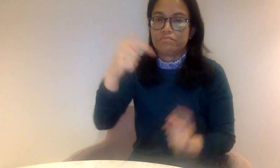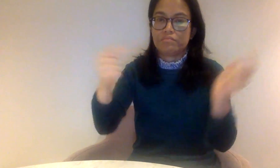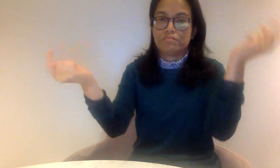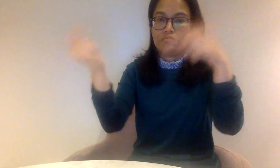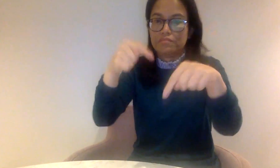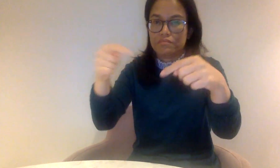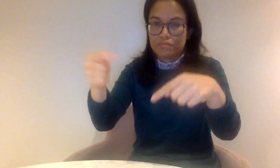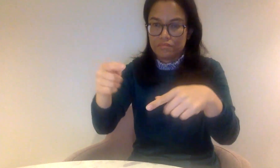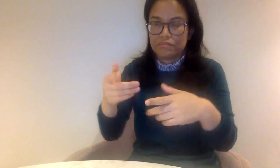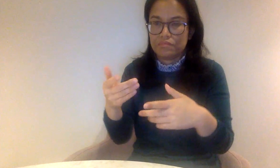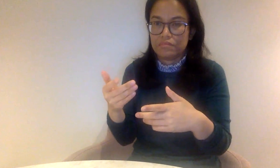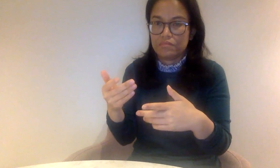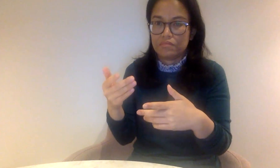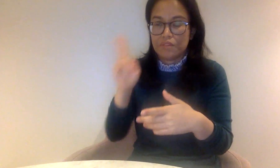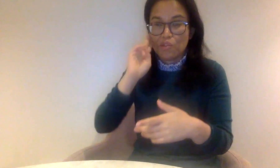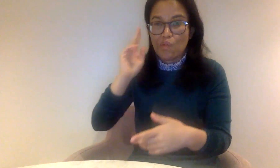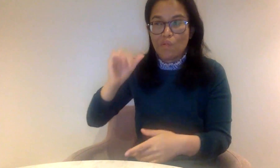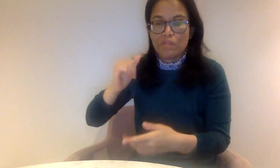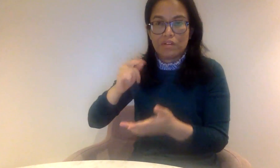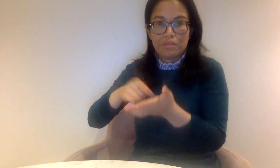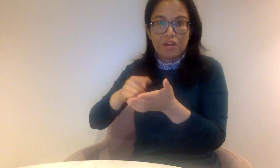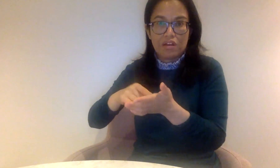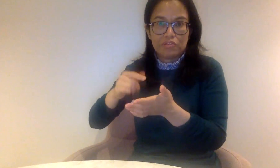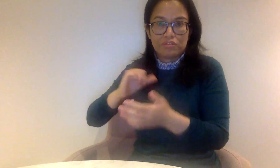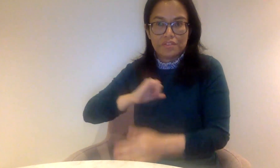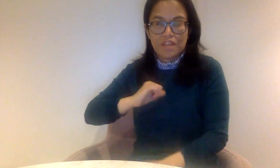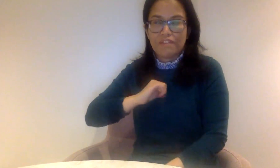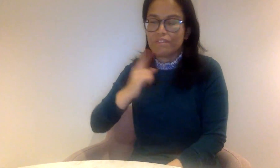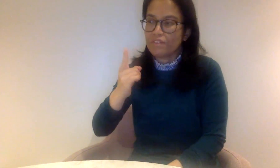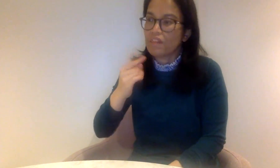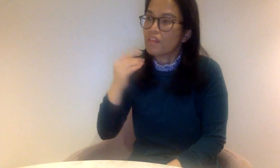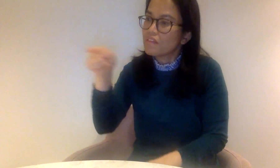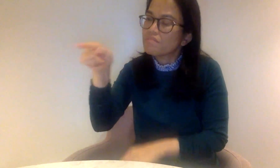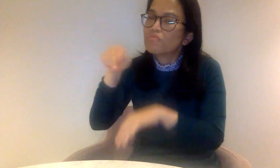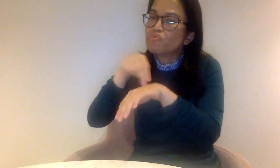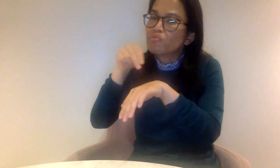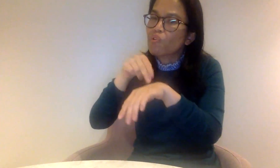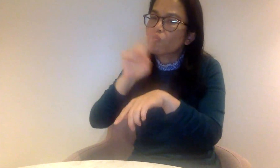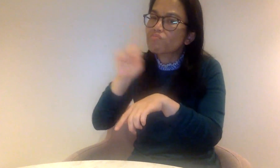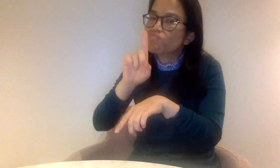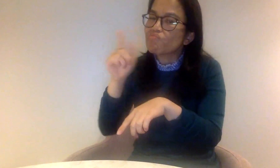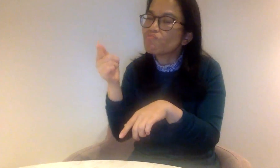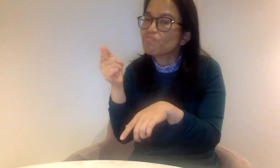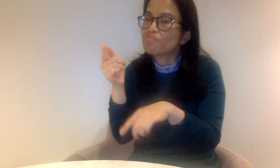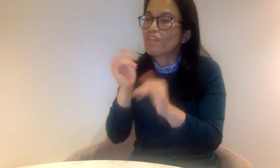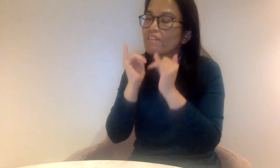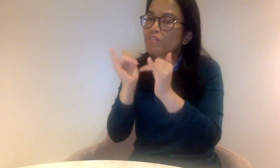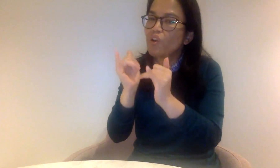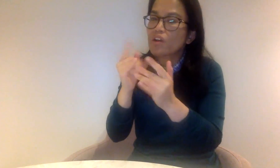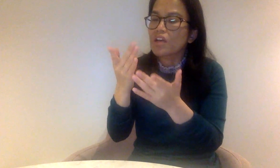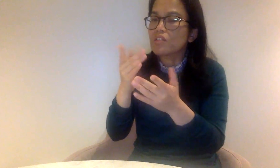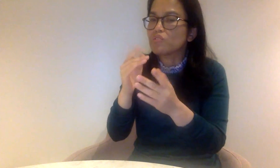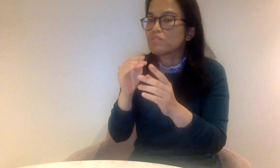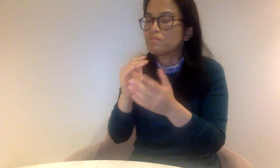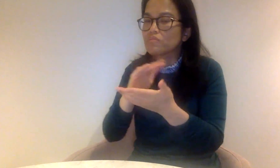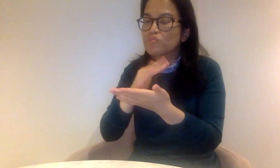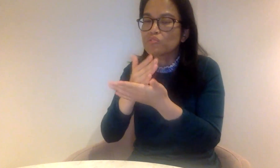discuss this within the team and with the deaf person, what they would prefer. So